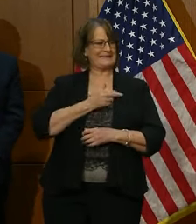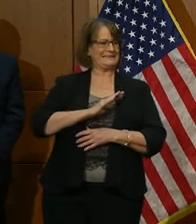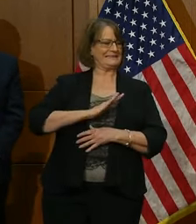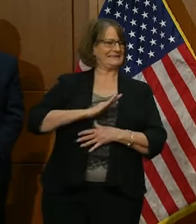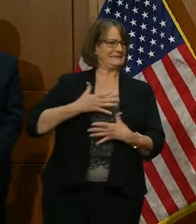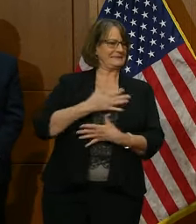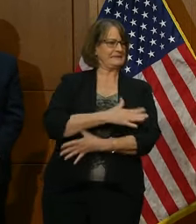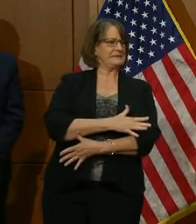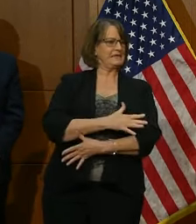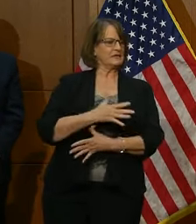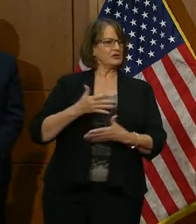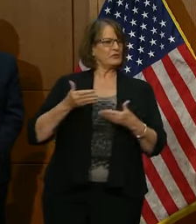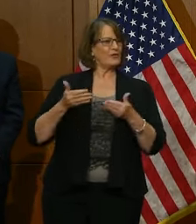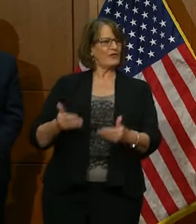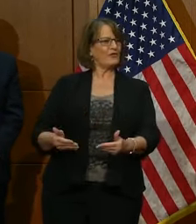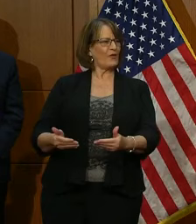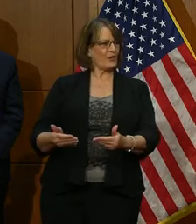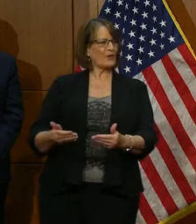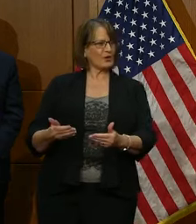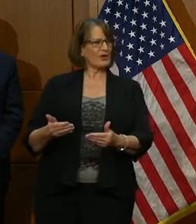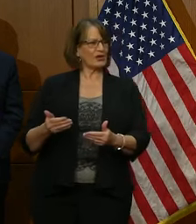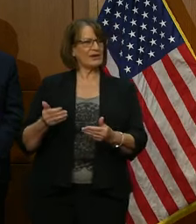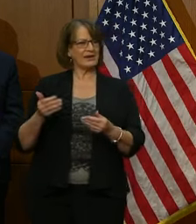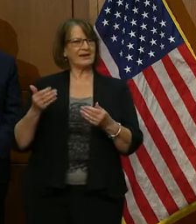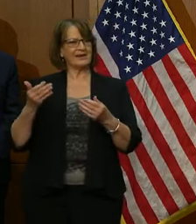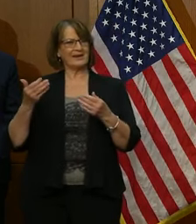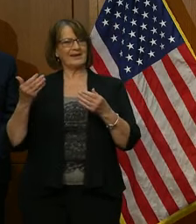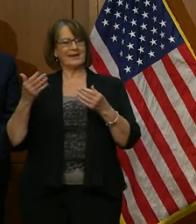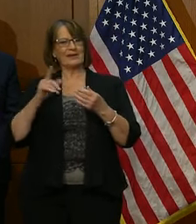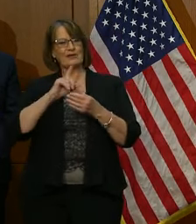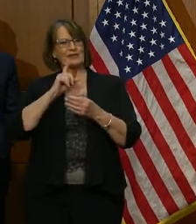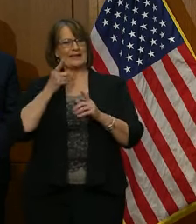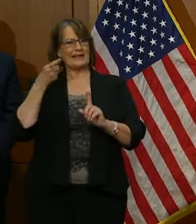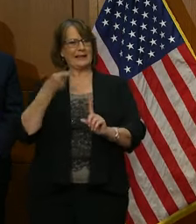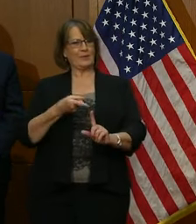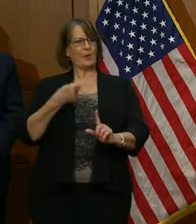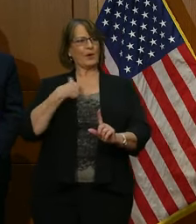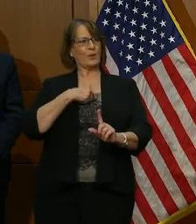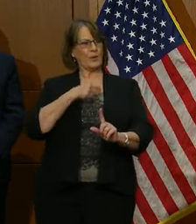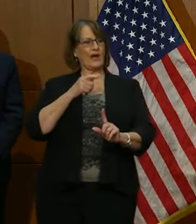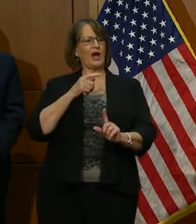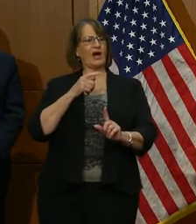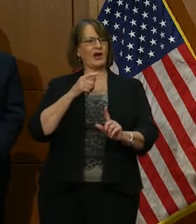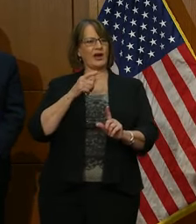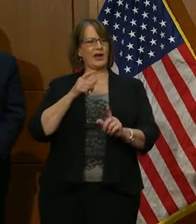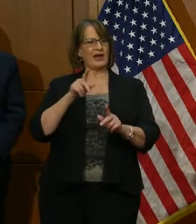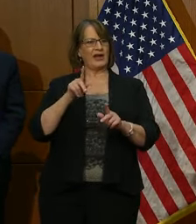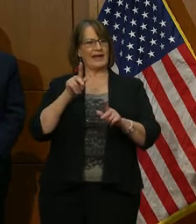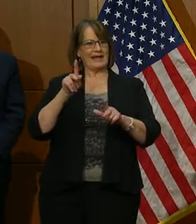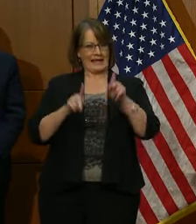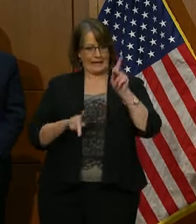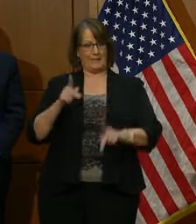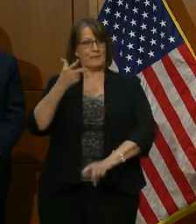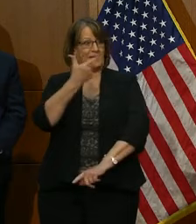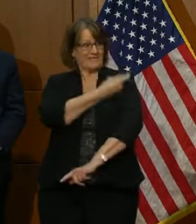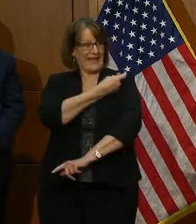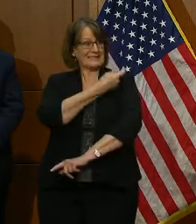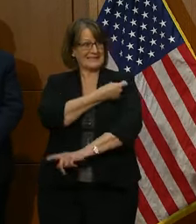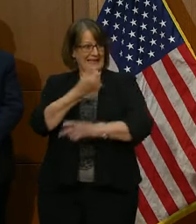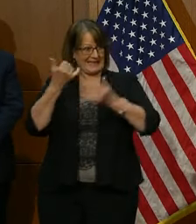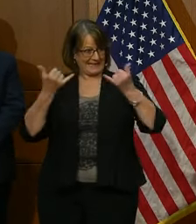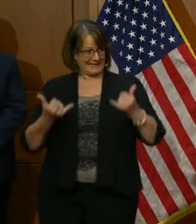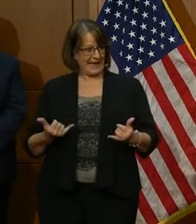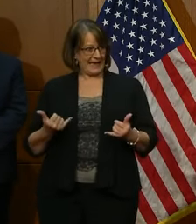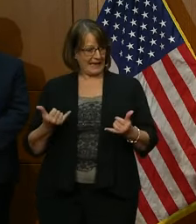to move forward. But the overall message here is that, you we're getting individuals vaccinated. And we